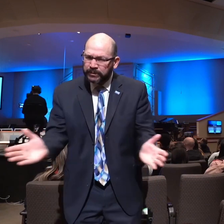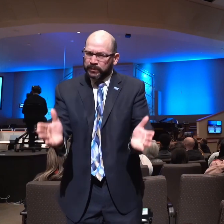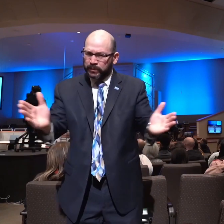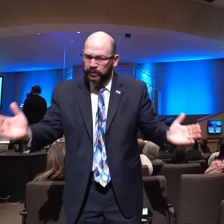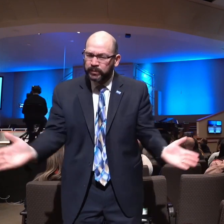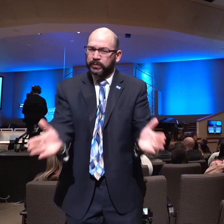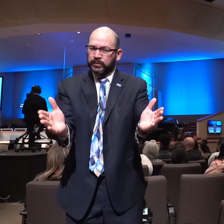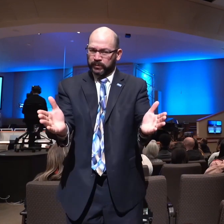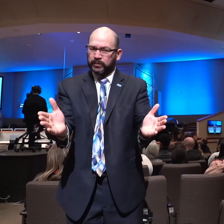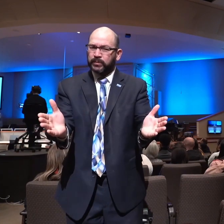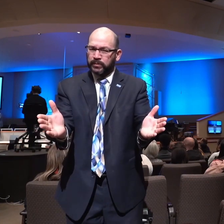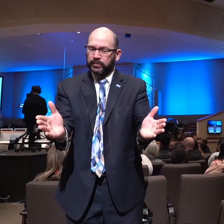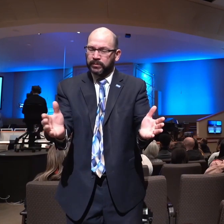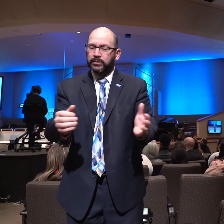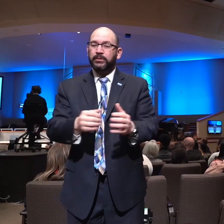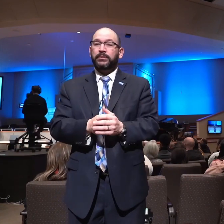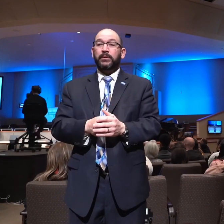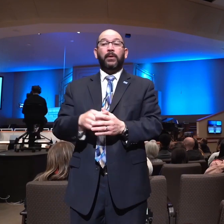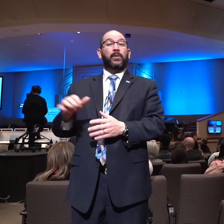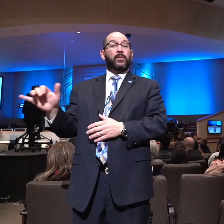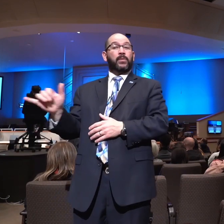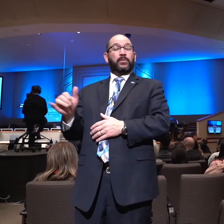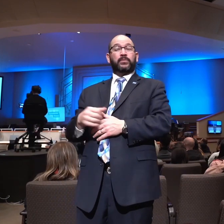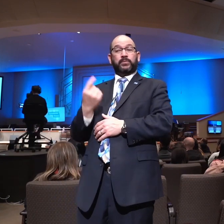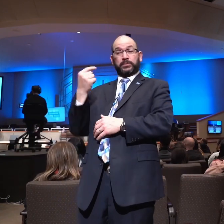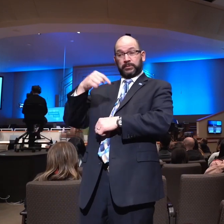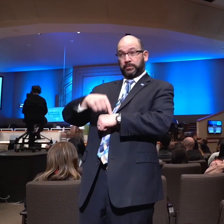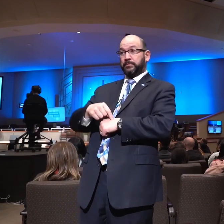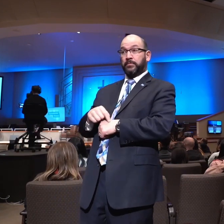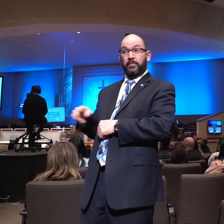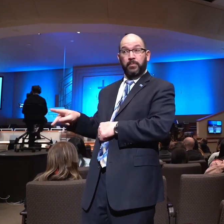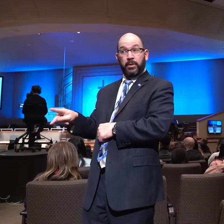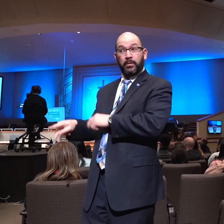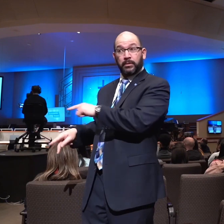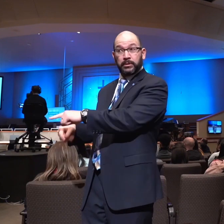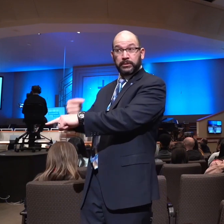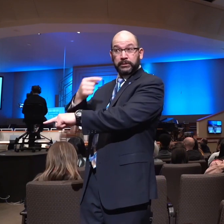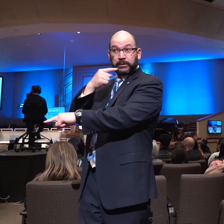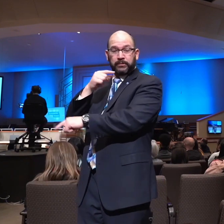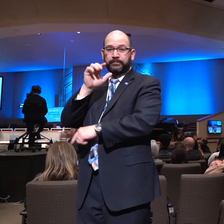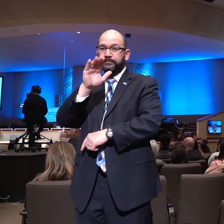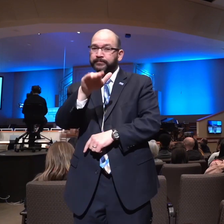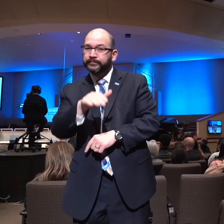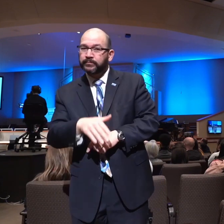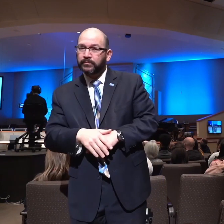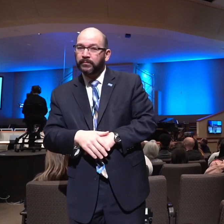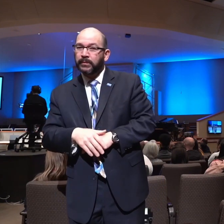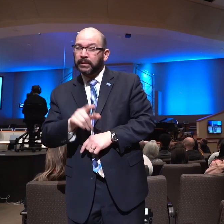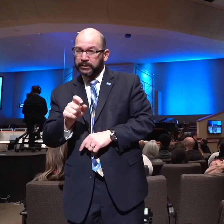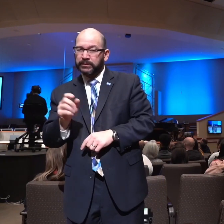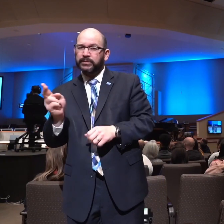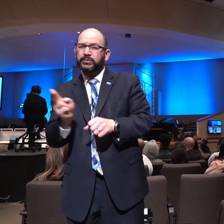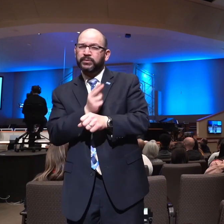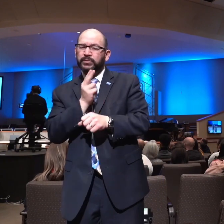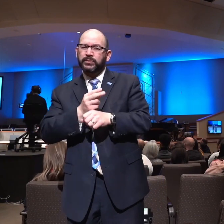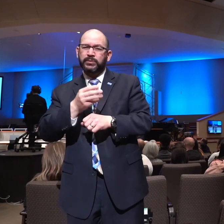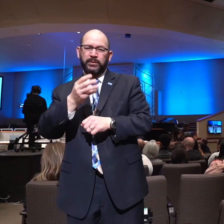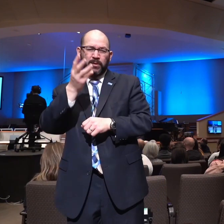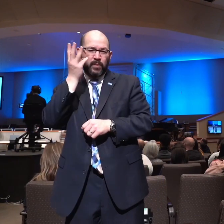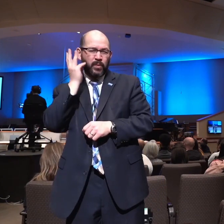ways. We also know on one occasion that the Apostle Paul said to Timothy, take a little wine for thy stomach's sake. And some